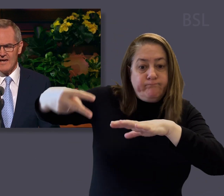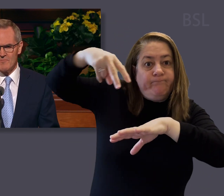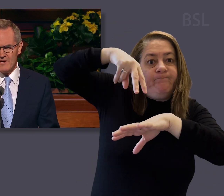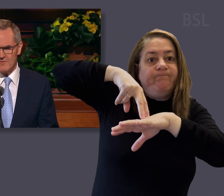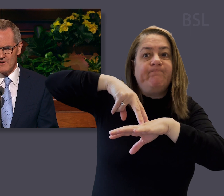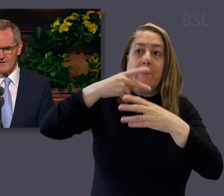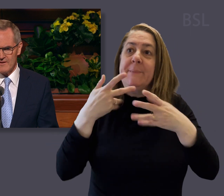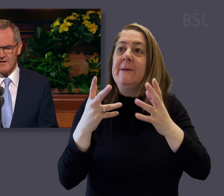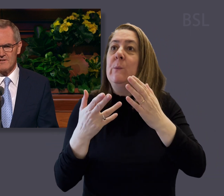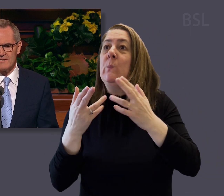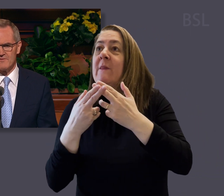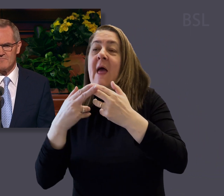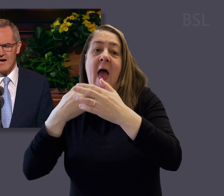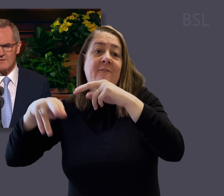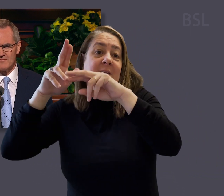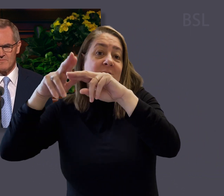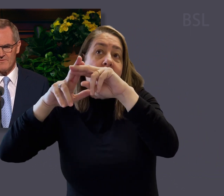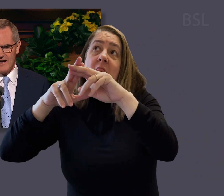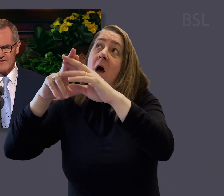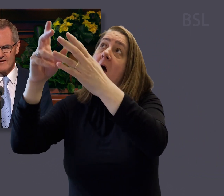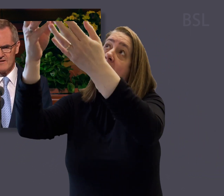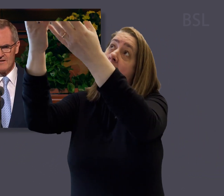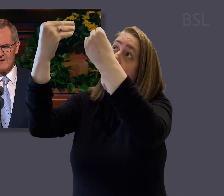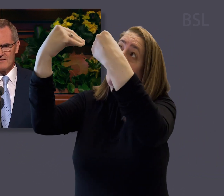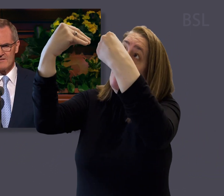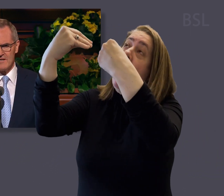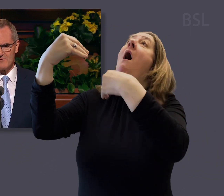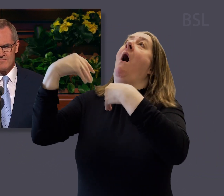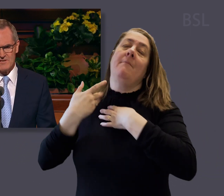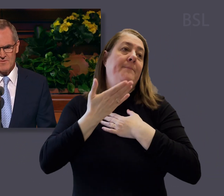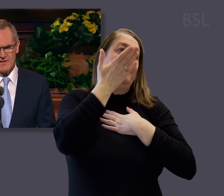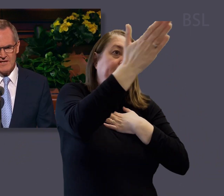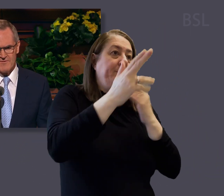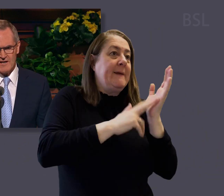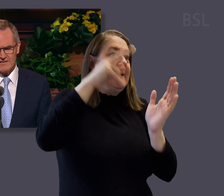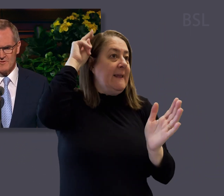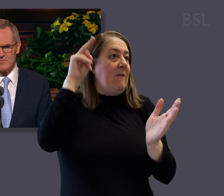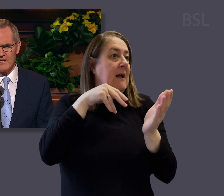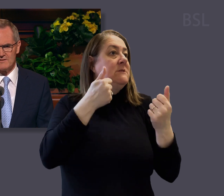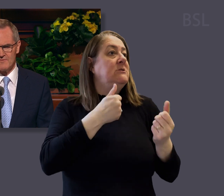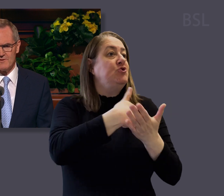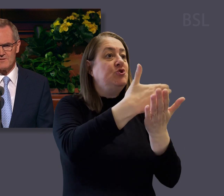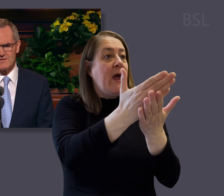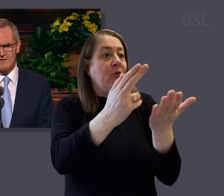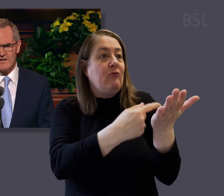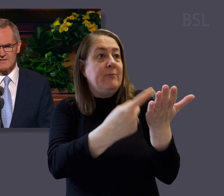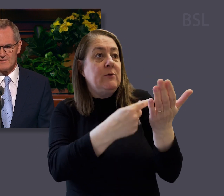had been with and received commandments from the Father to share scriptures with the Nephites that would bless future generations.